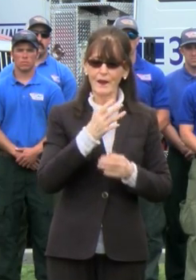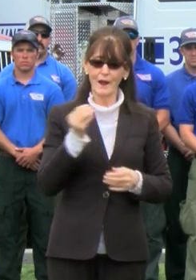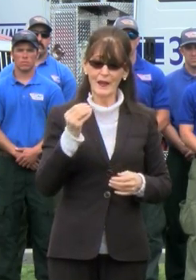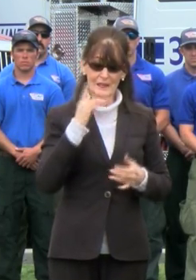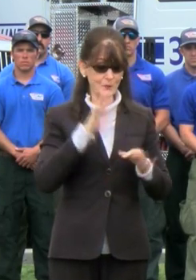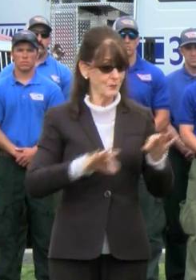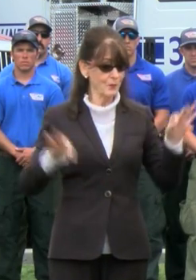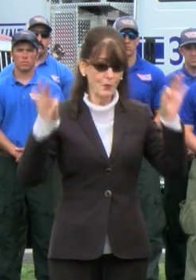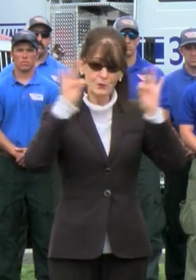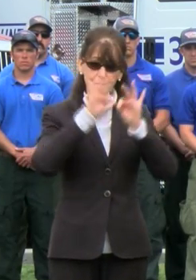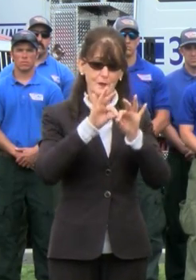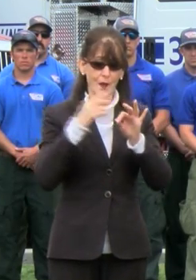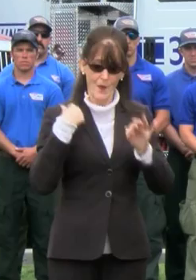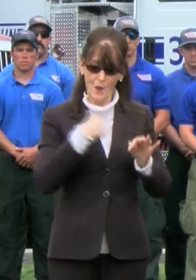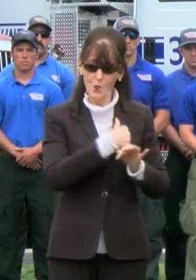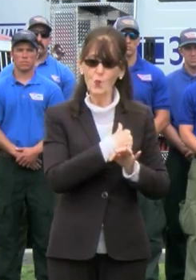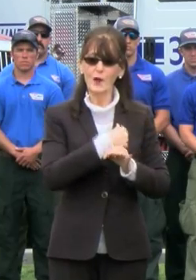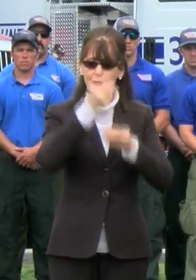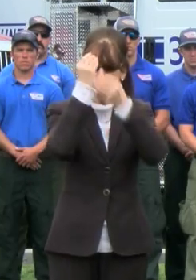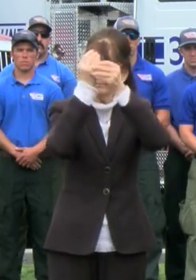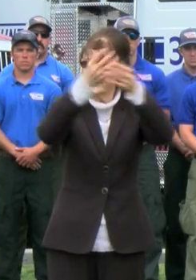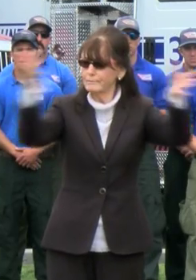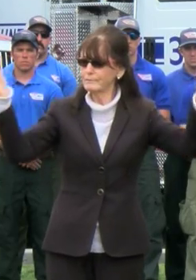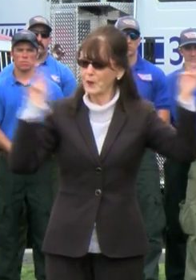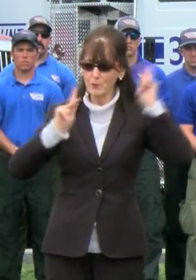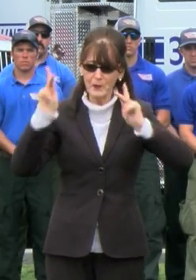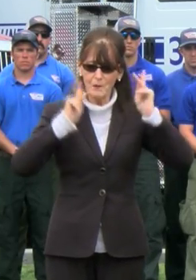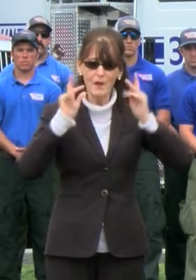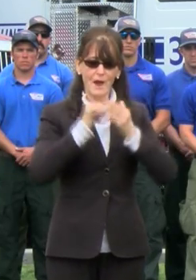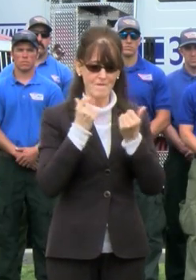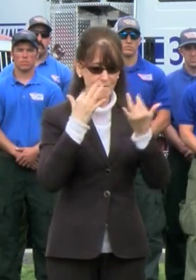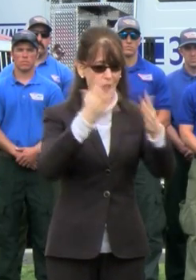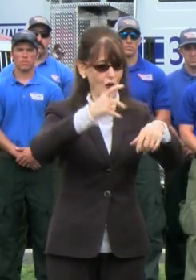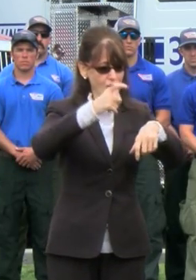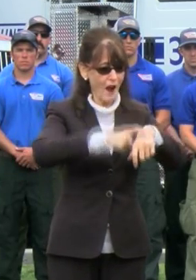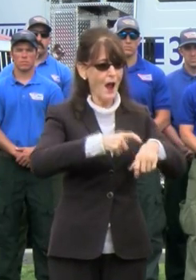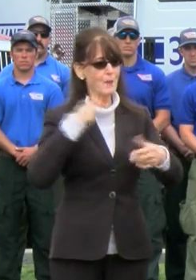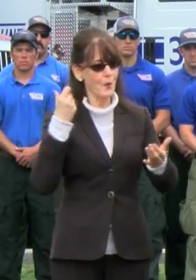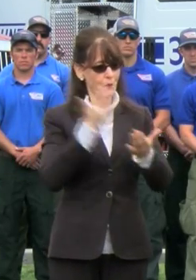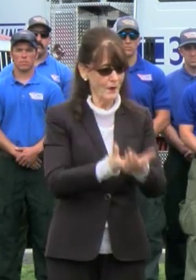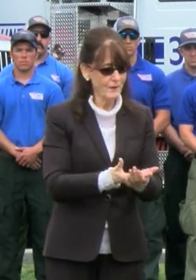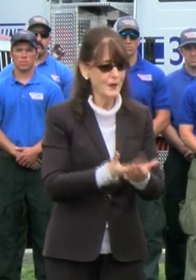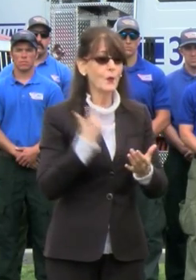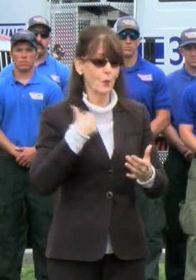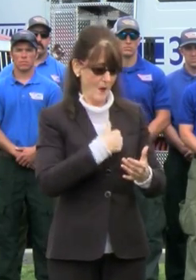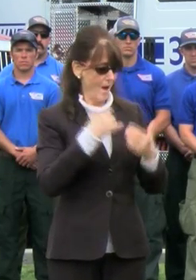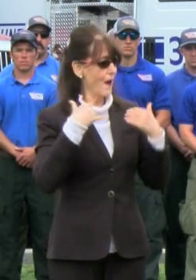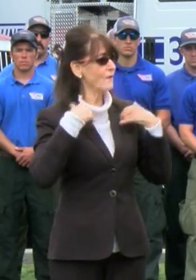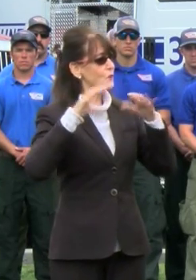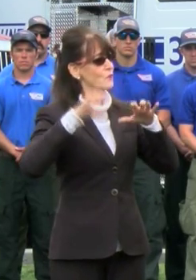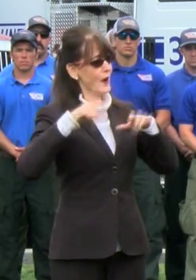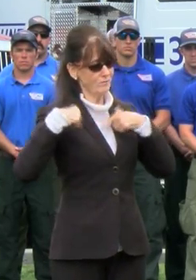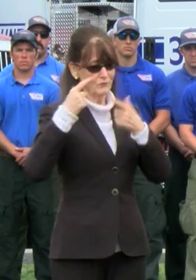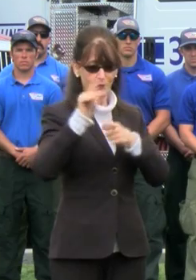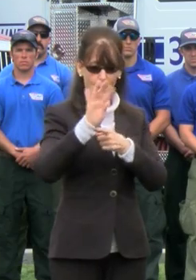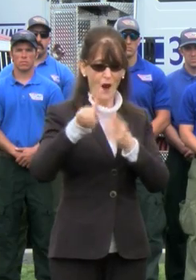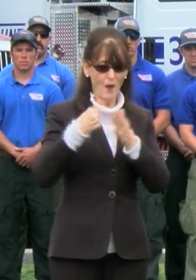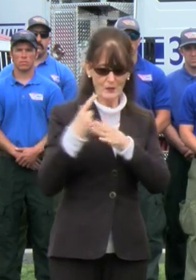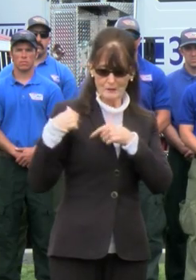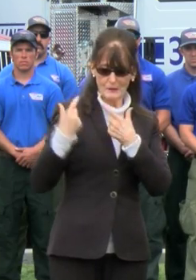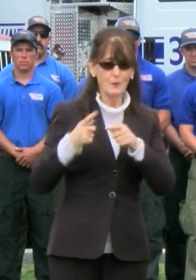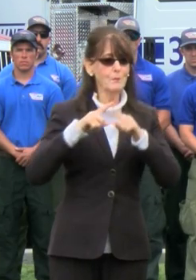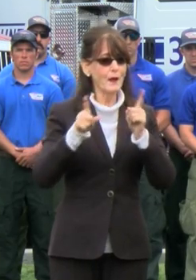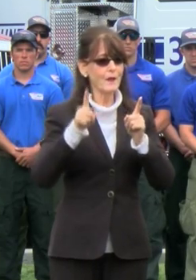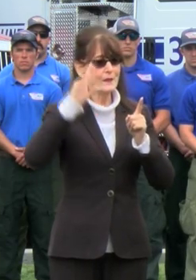It's important that we get the message out that fire season's here. Even though we've had some rain over the last 24 hours, the